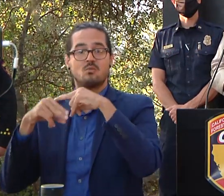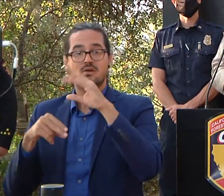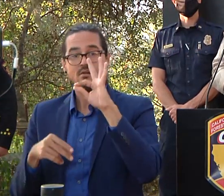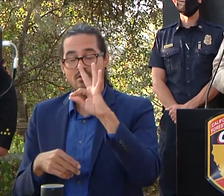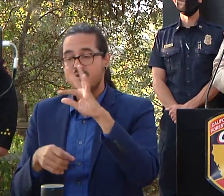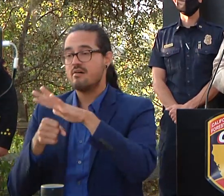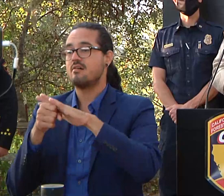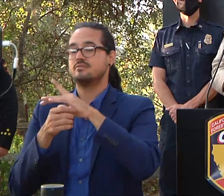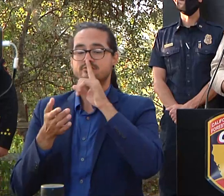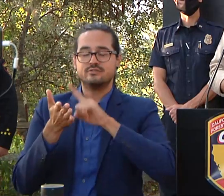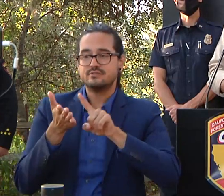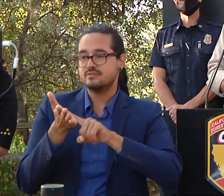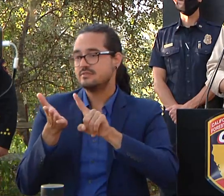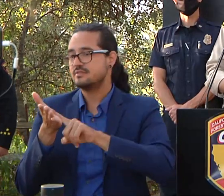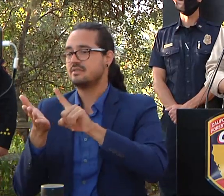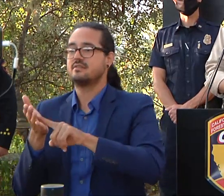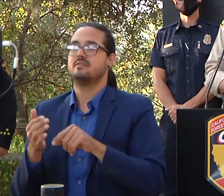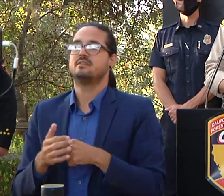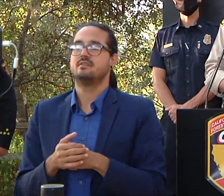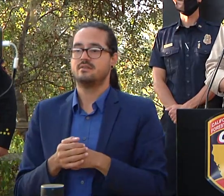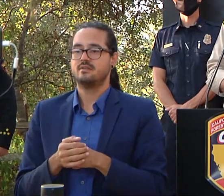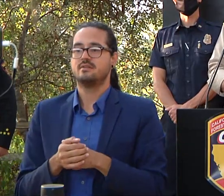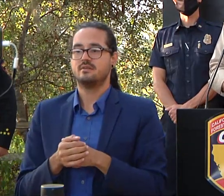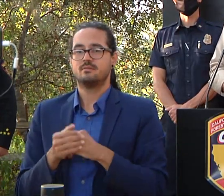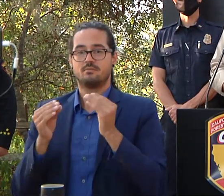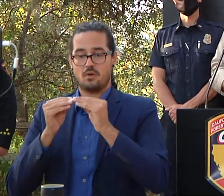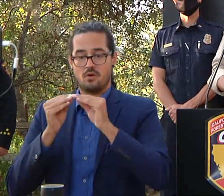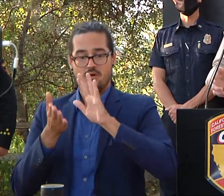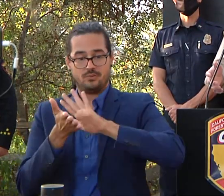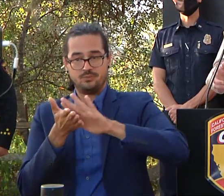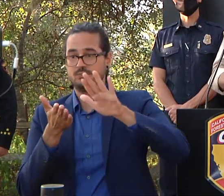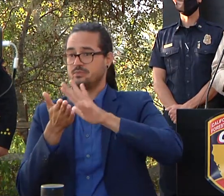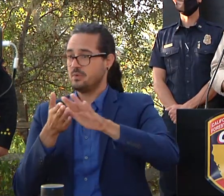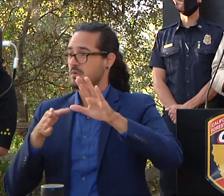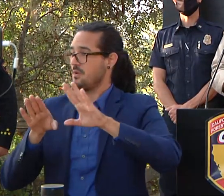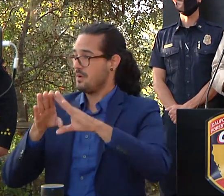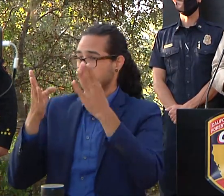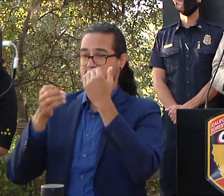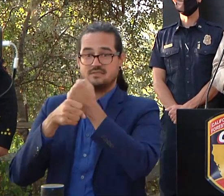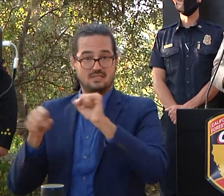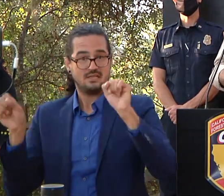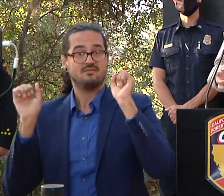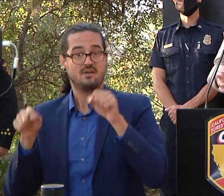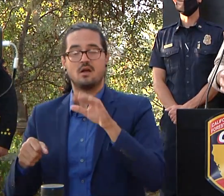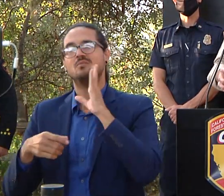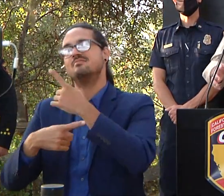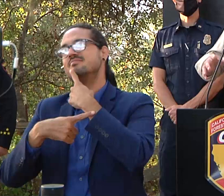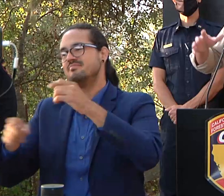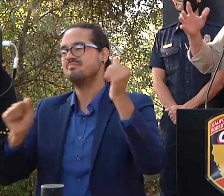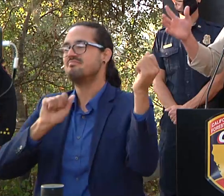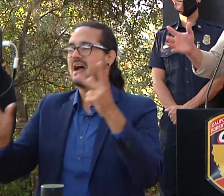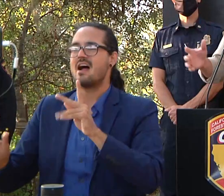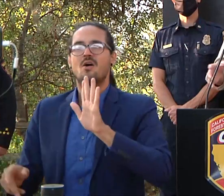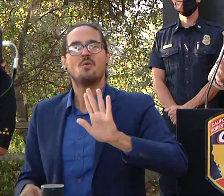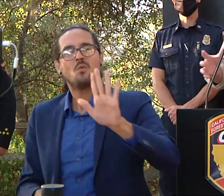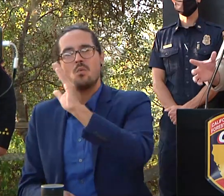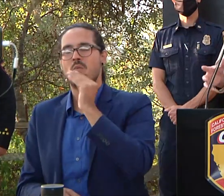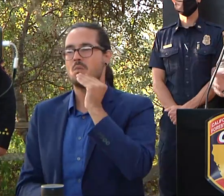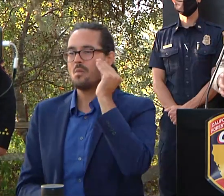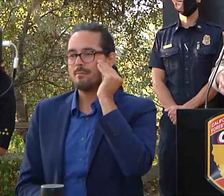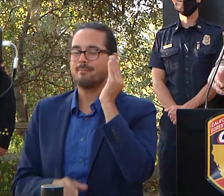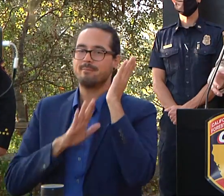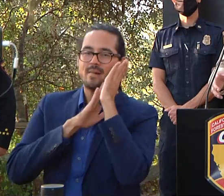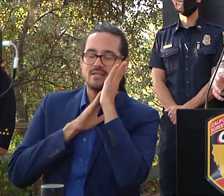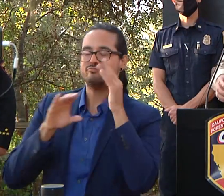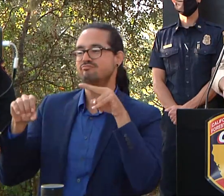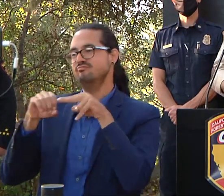in terms of bringing people back back to their homes and getting them back in their own beds at night and then i just ask for your patience as we get towards like the boulder